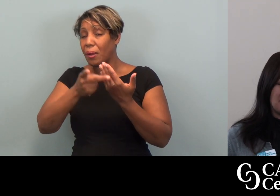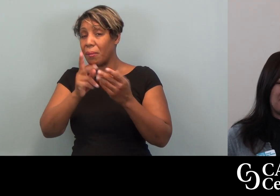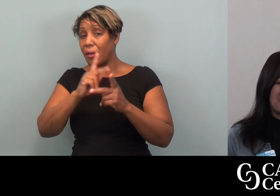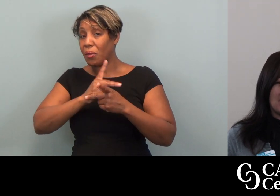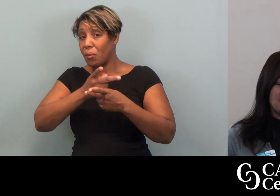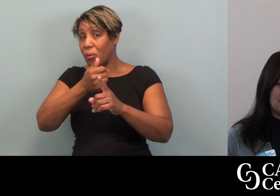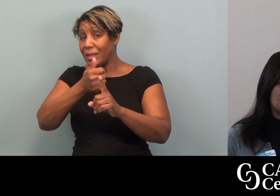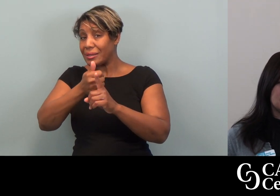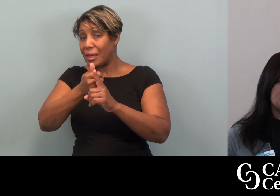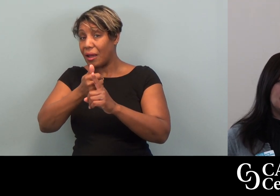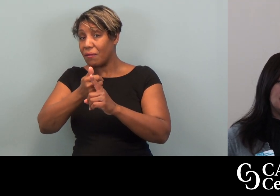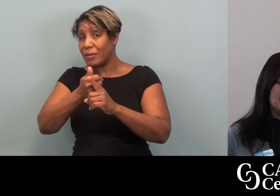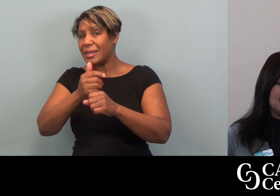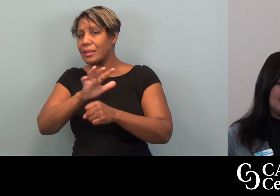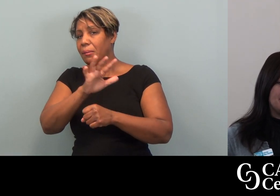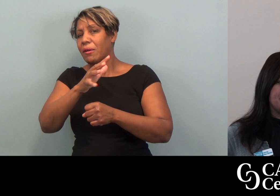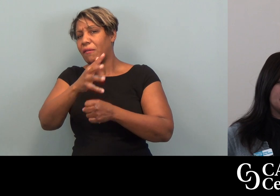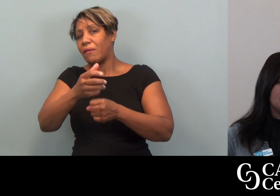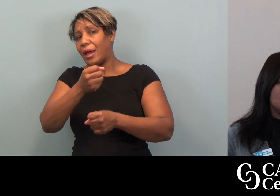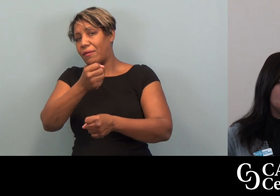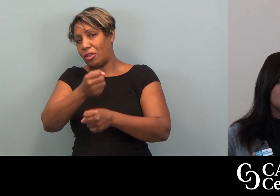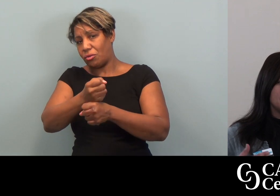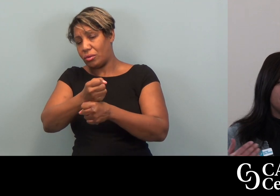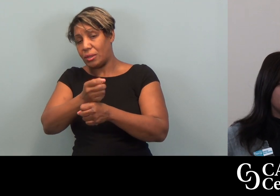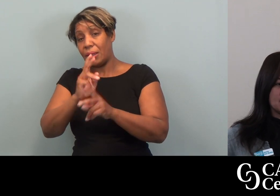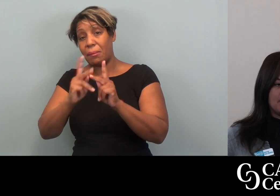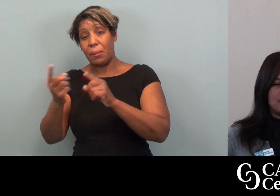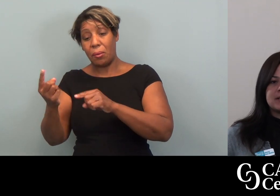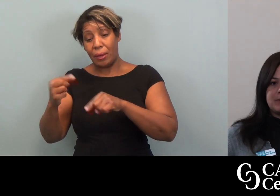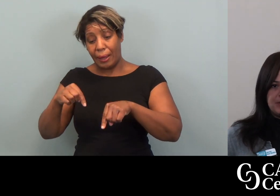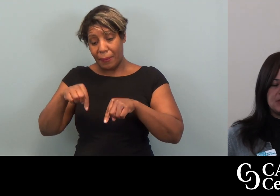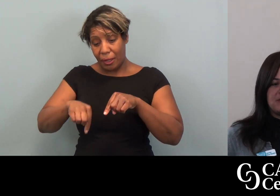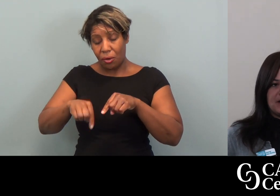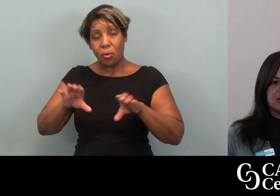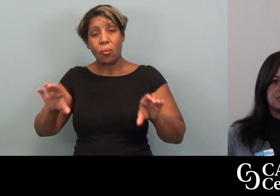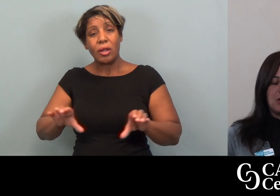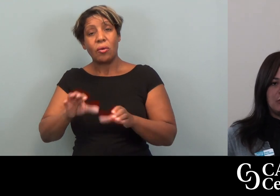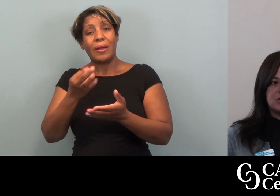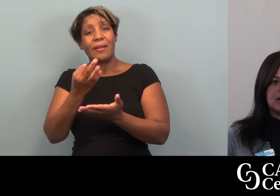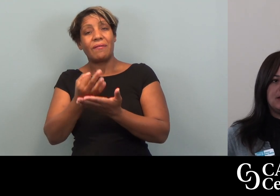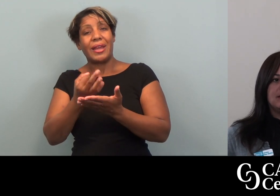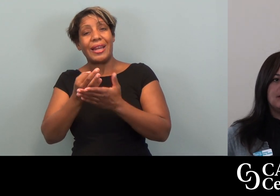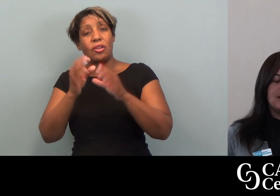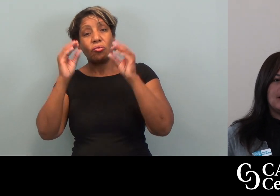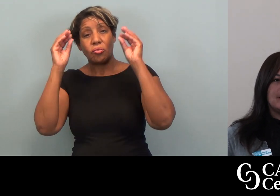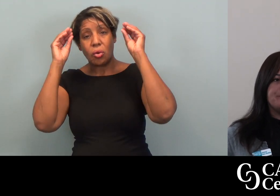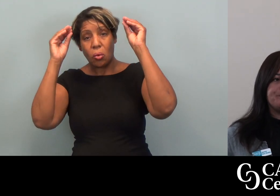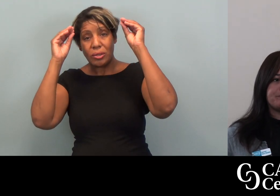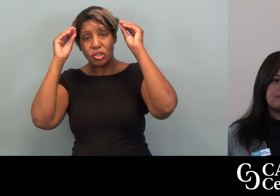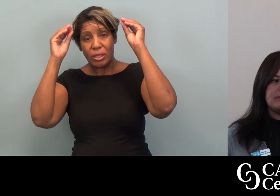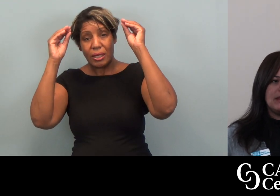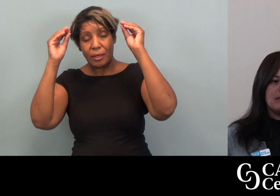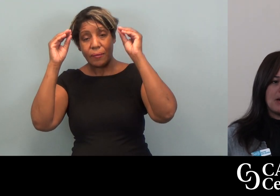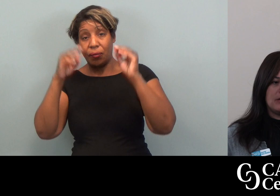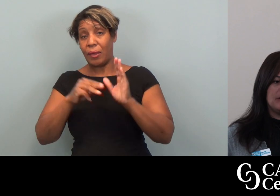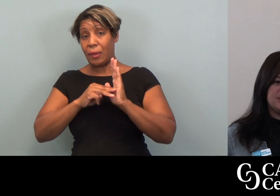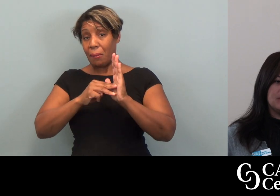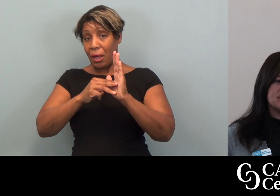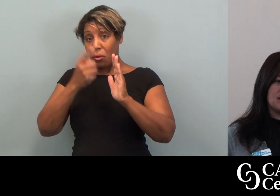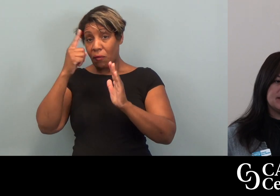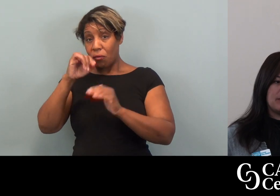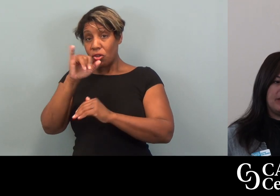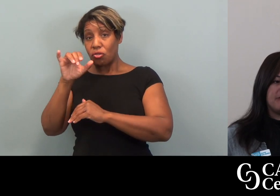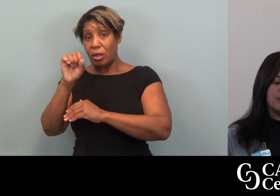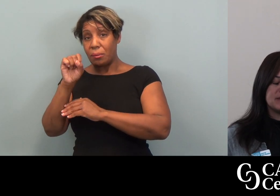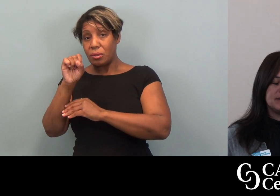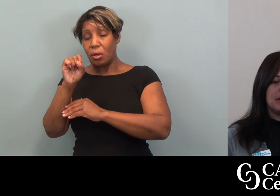typically is about five years. So folks come to us, we do some financial coaching. And the model of